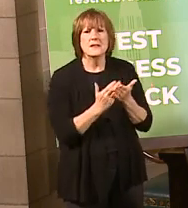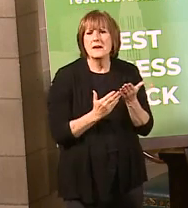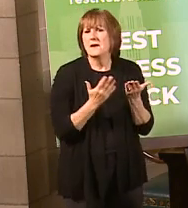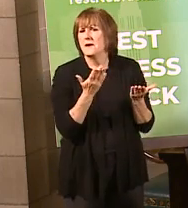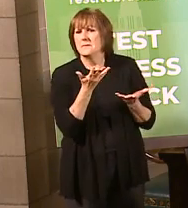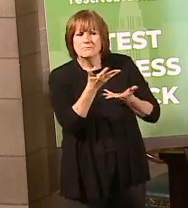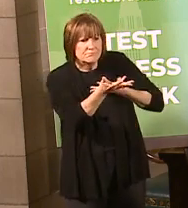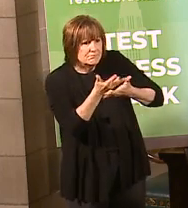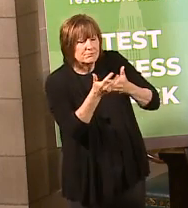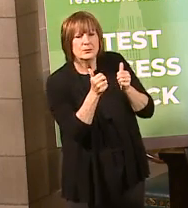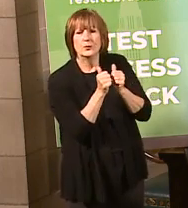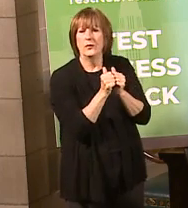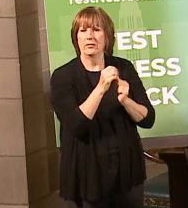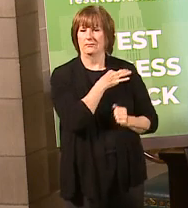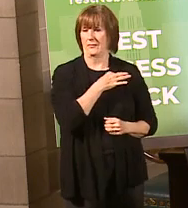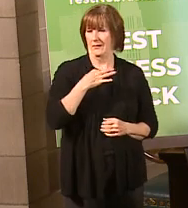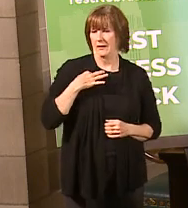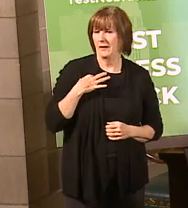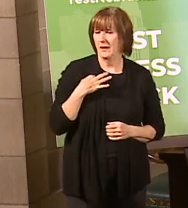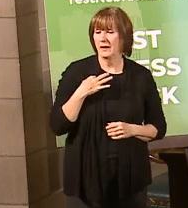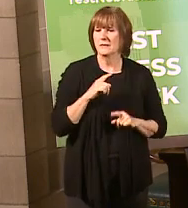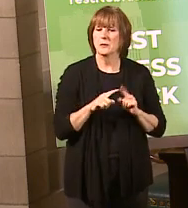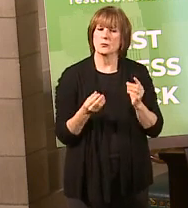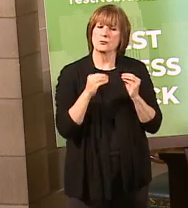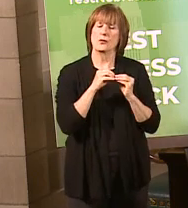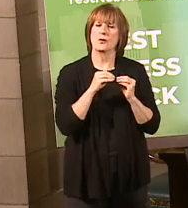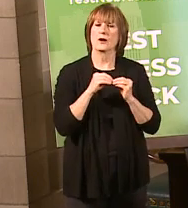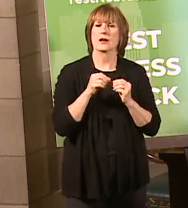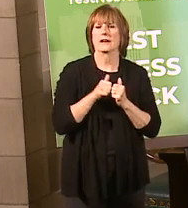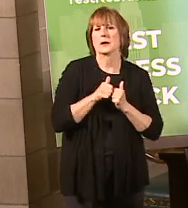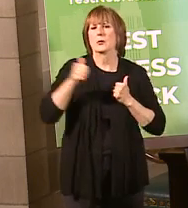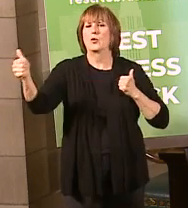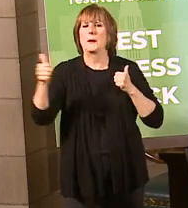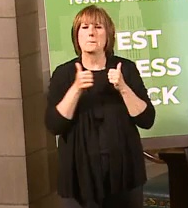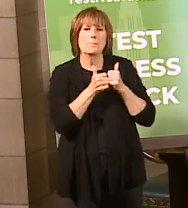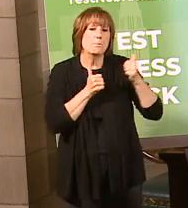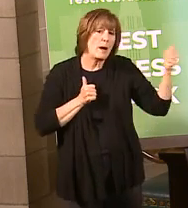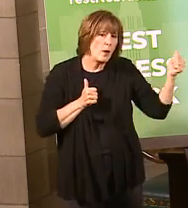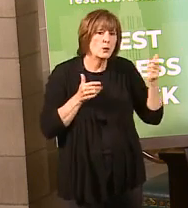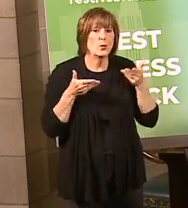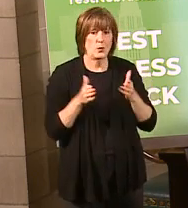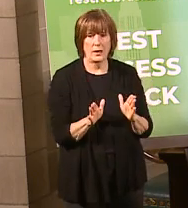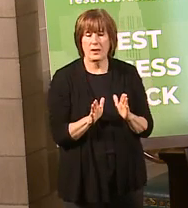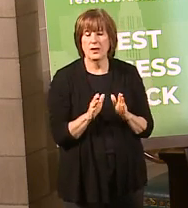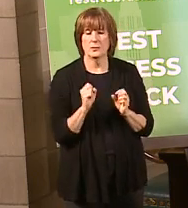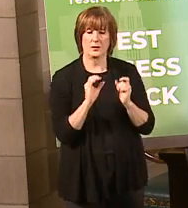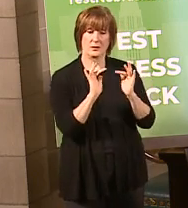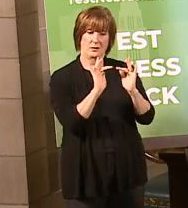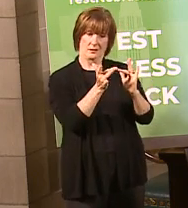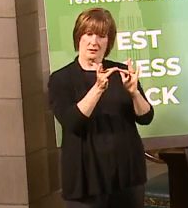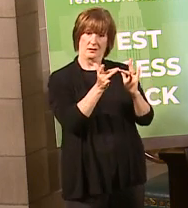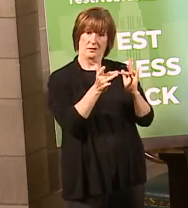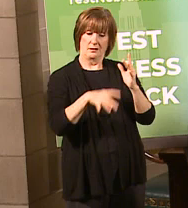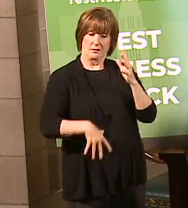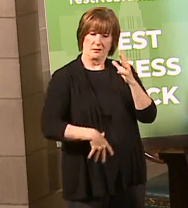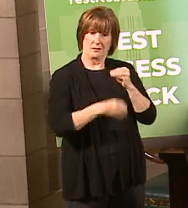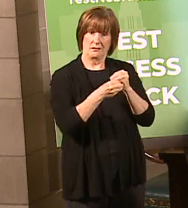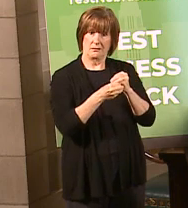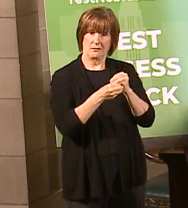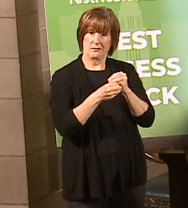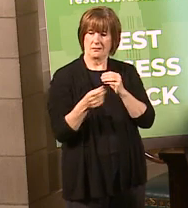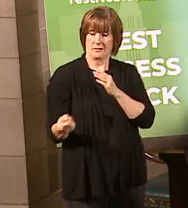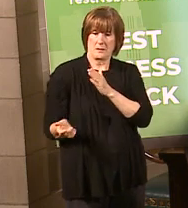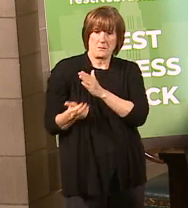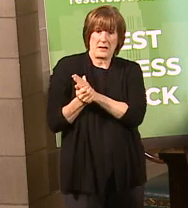or interaction with their staff, but more in a remote manner. And this flexibility under the Appendix K allows